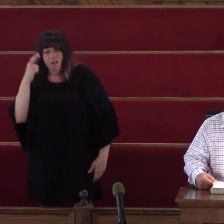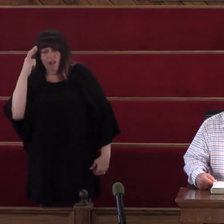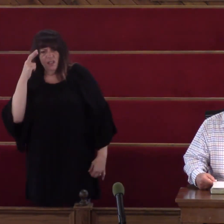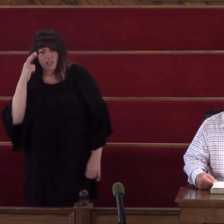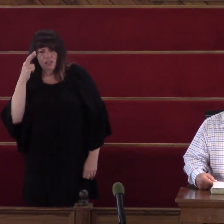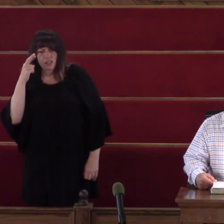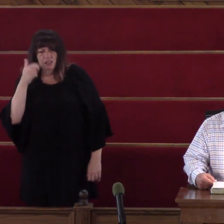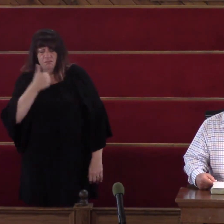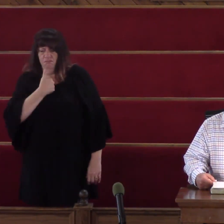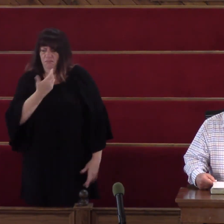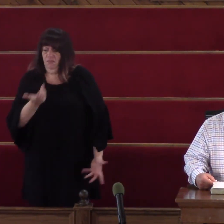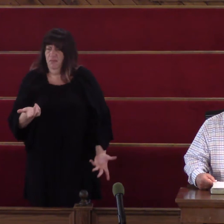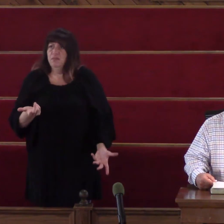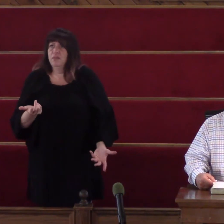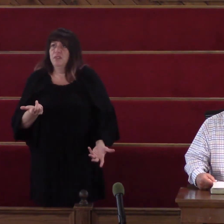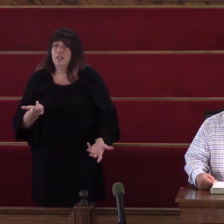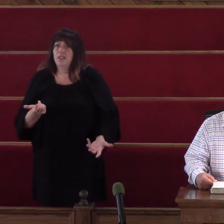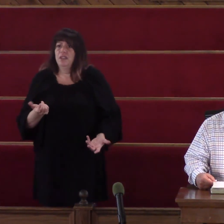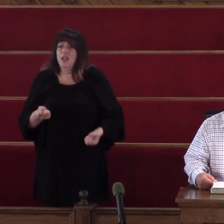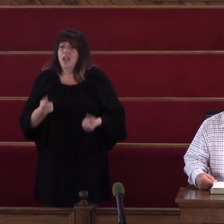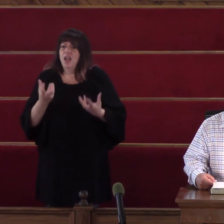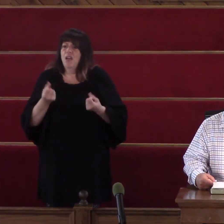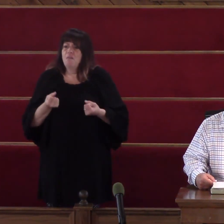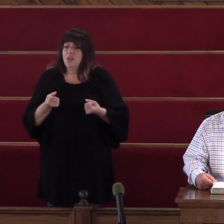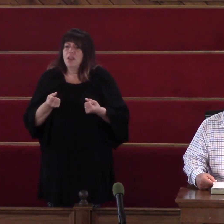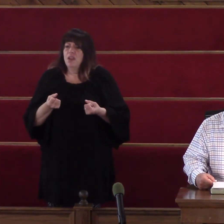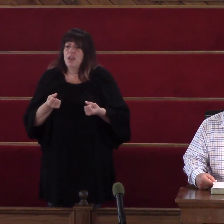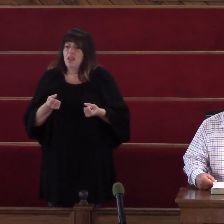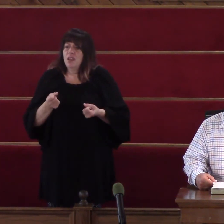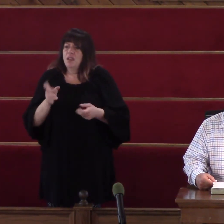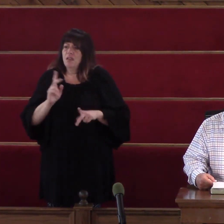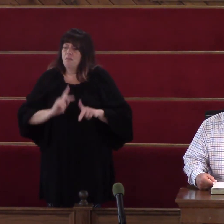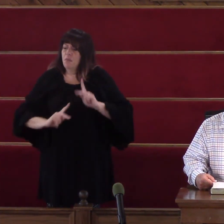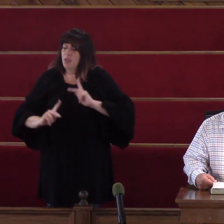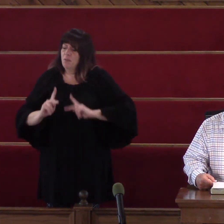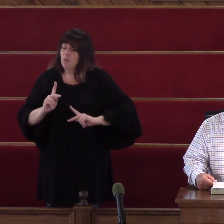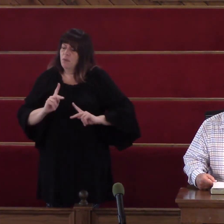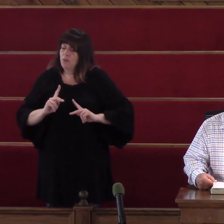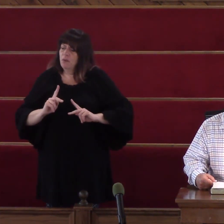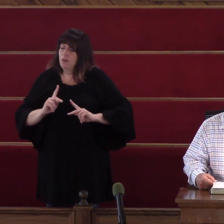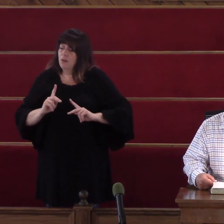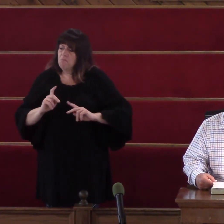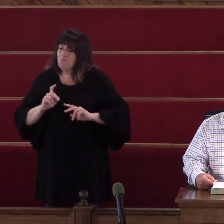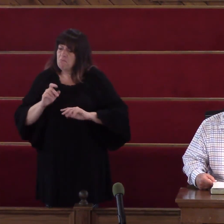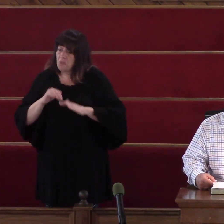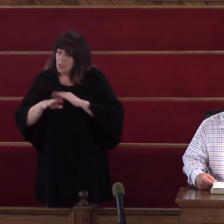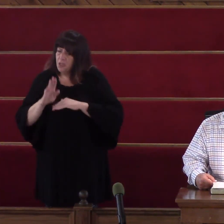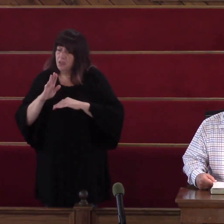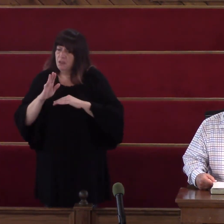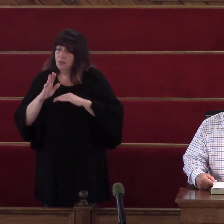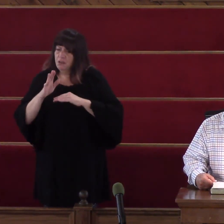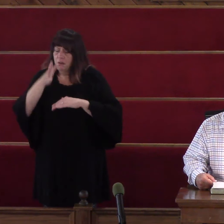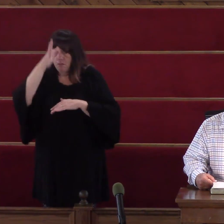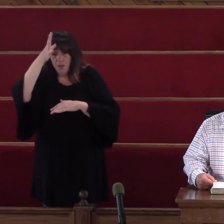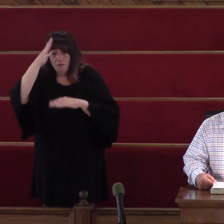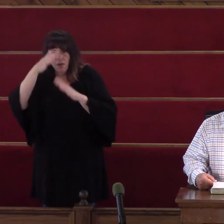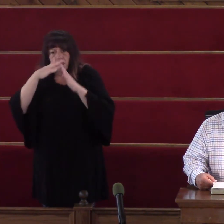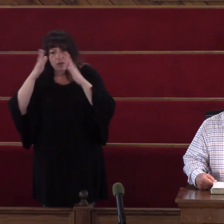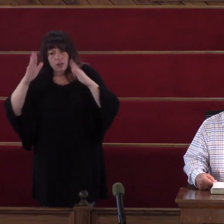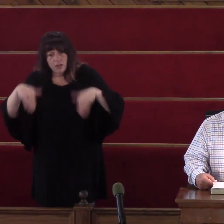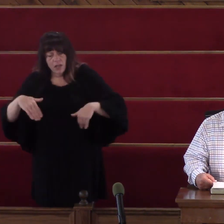said How many Hired Servants In my Father's House Have enough